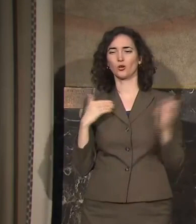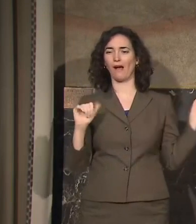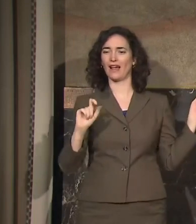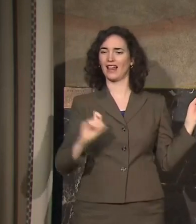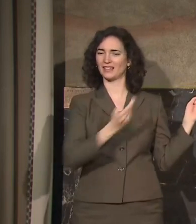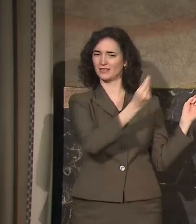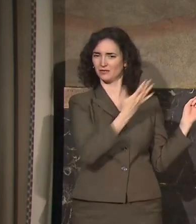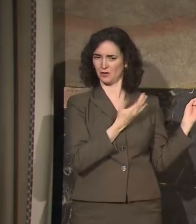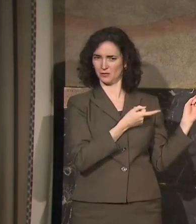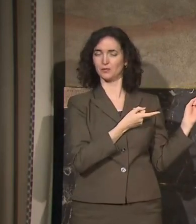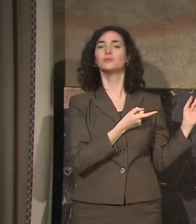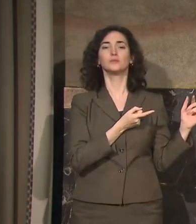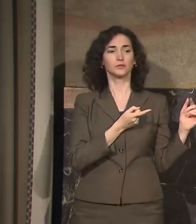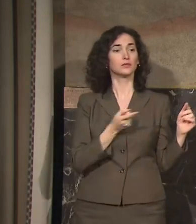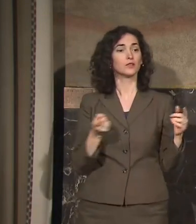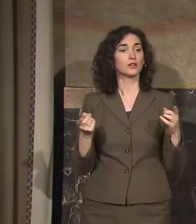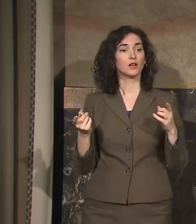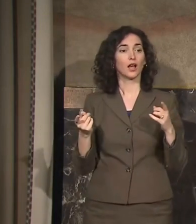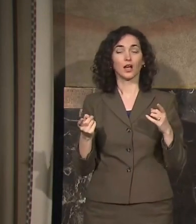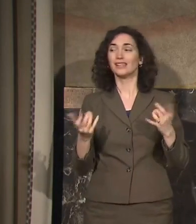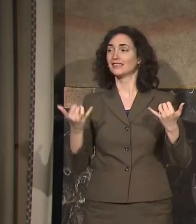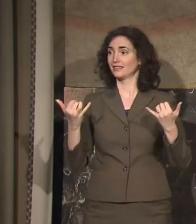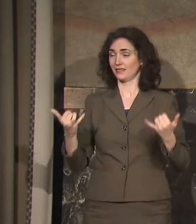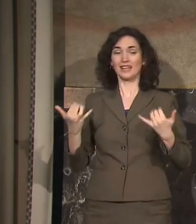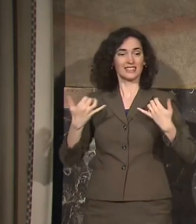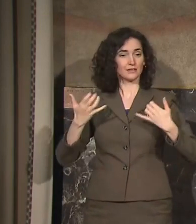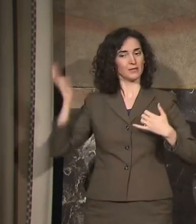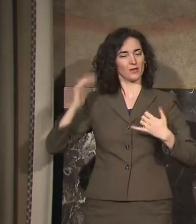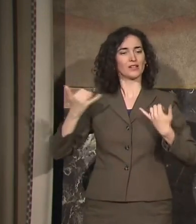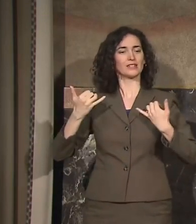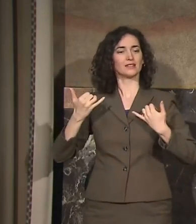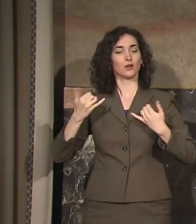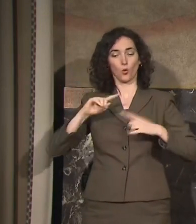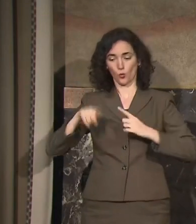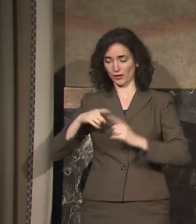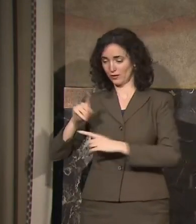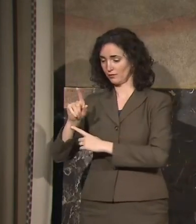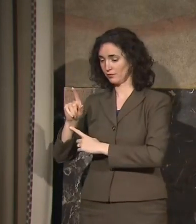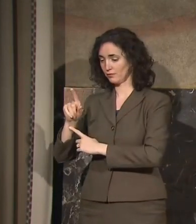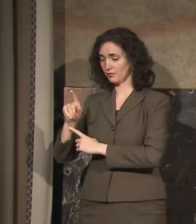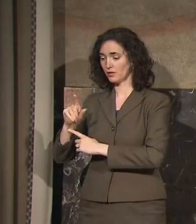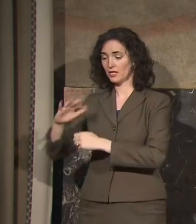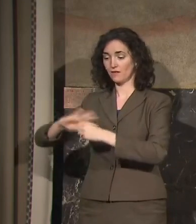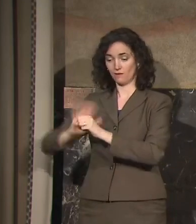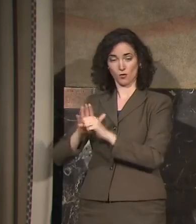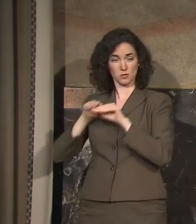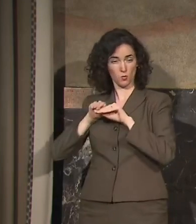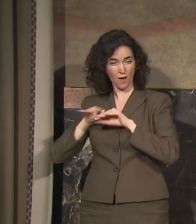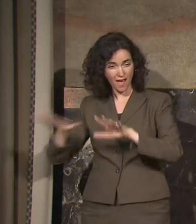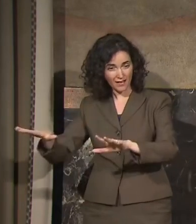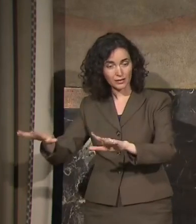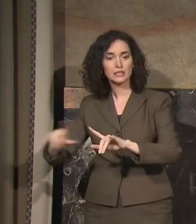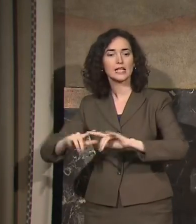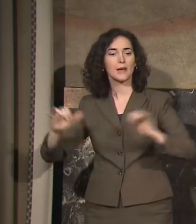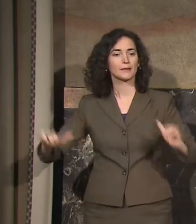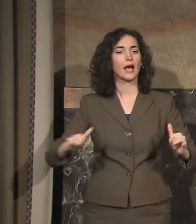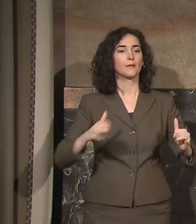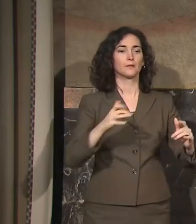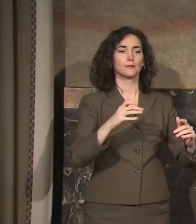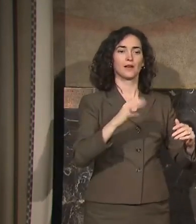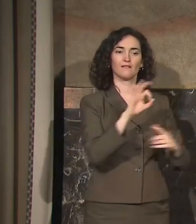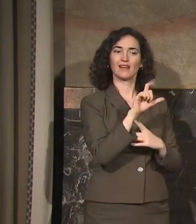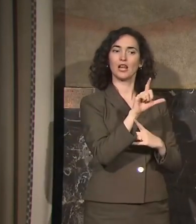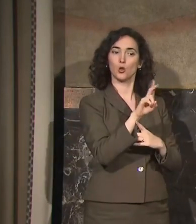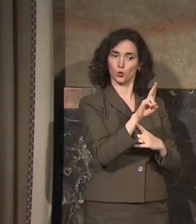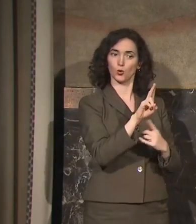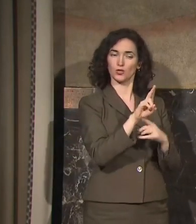we actually were still in flu season. When we started this public health emergency and when people started to social distance